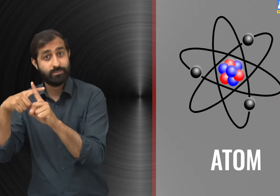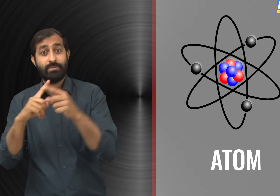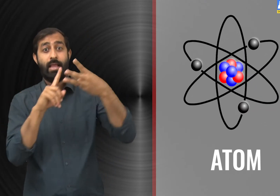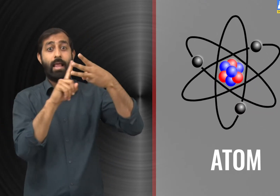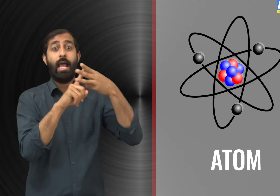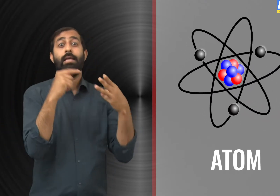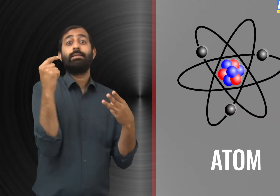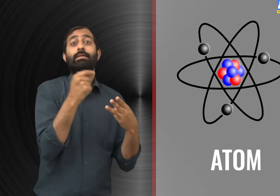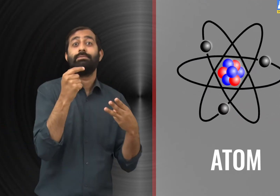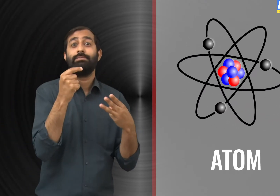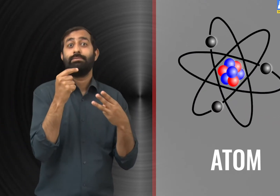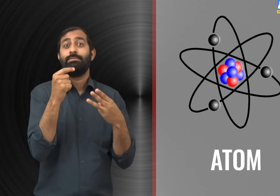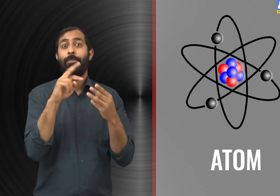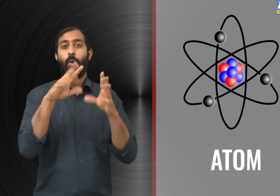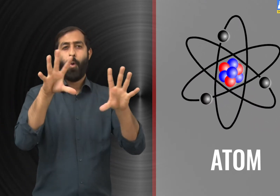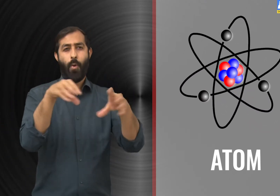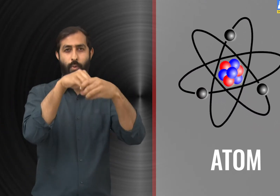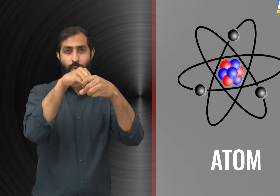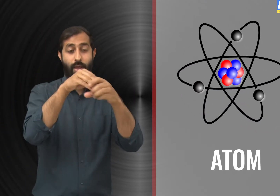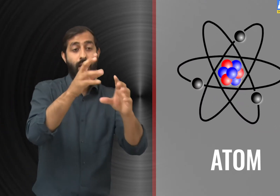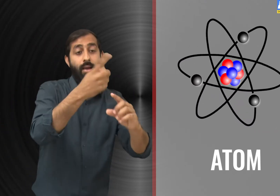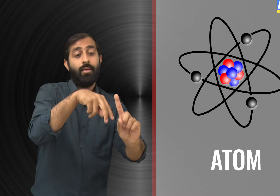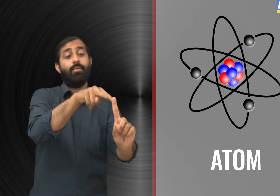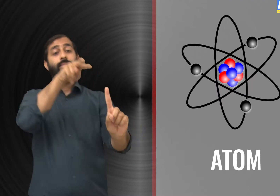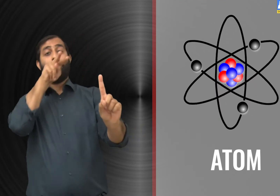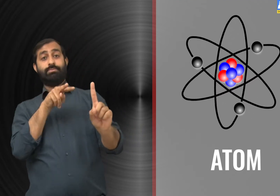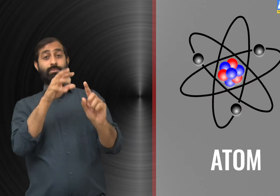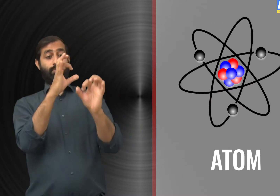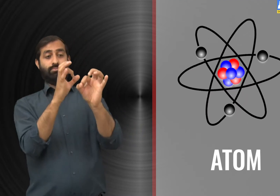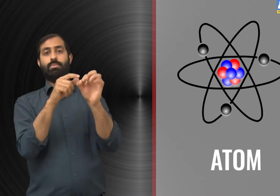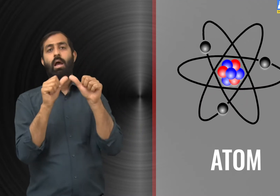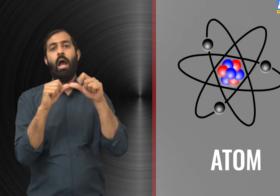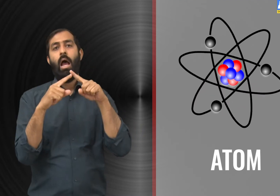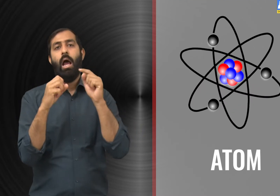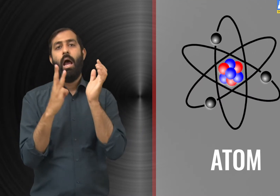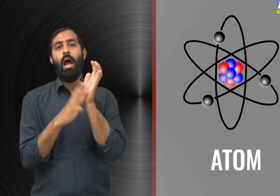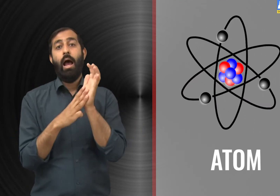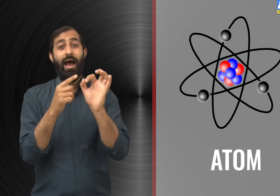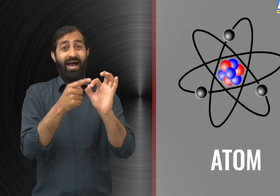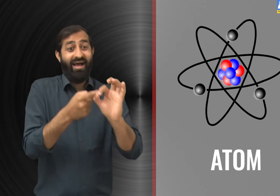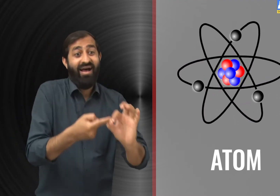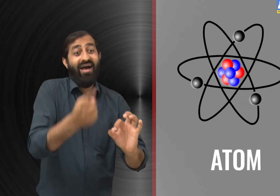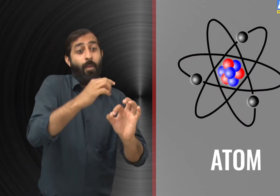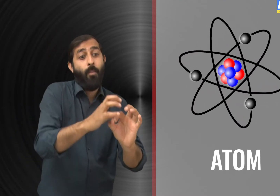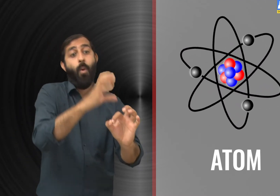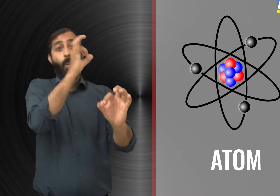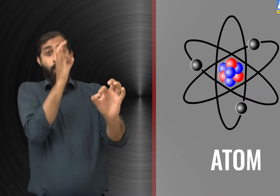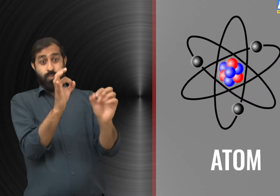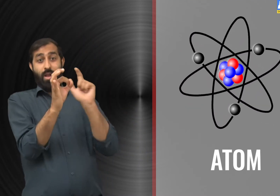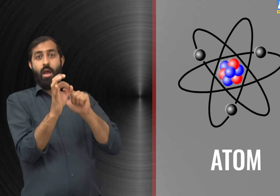neutrons and electrons. So an atom is made up of these particles. And